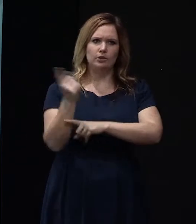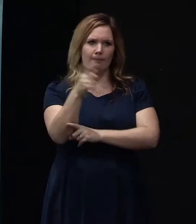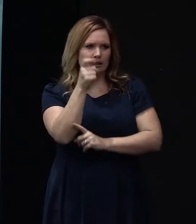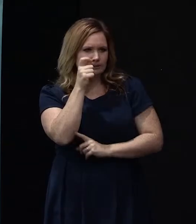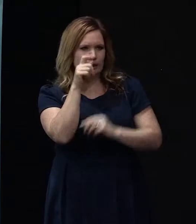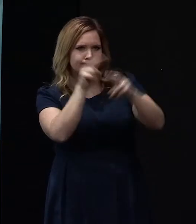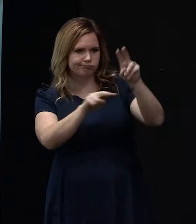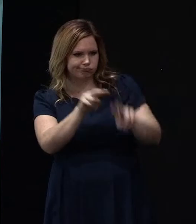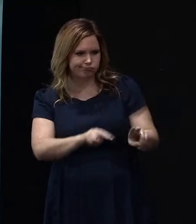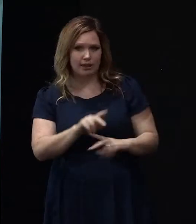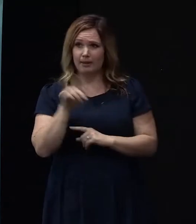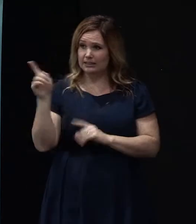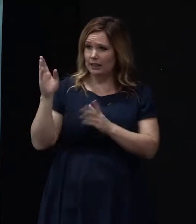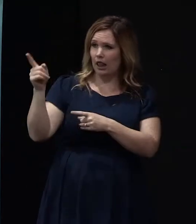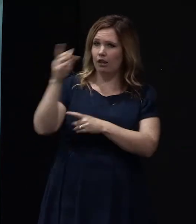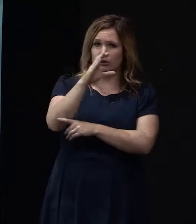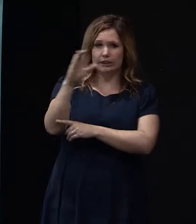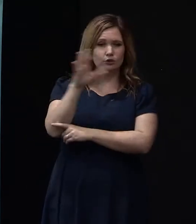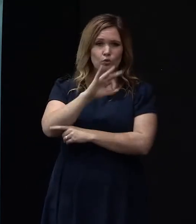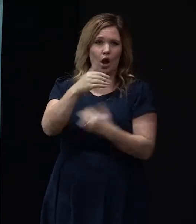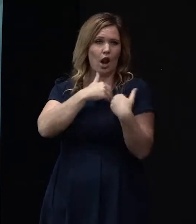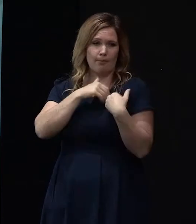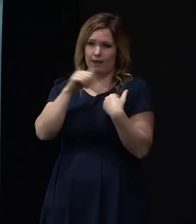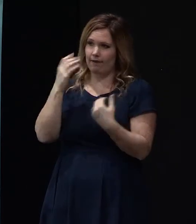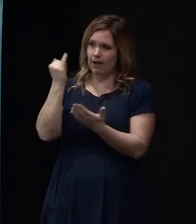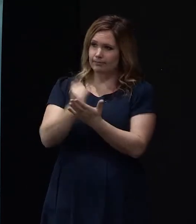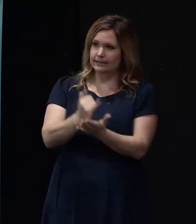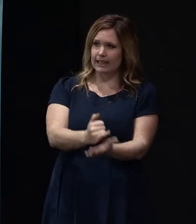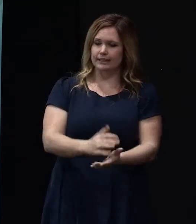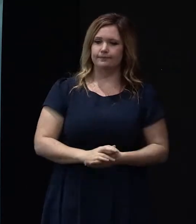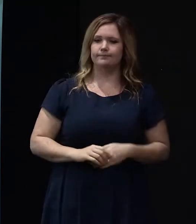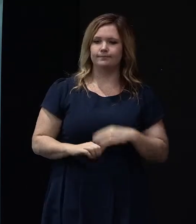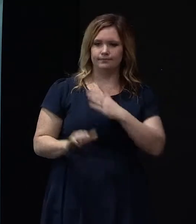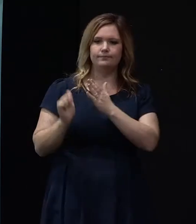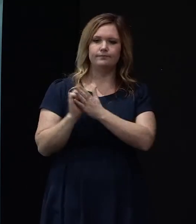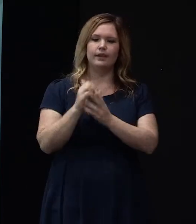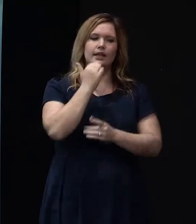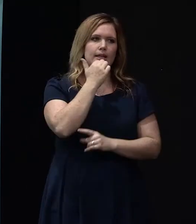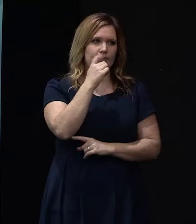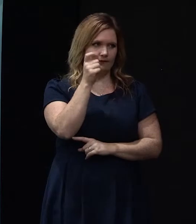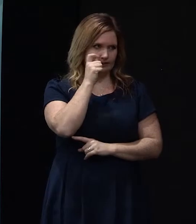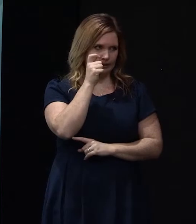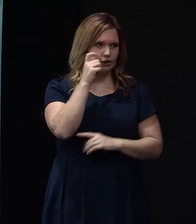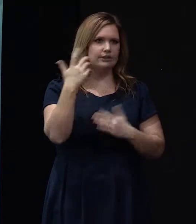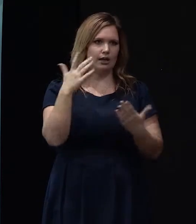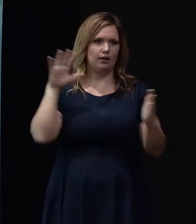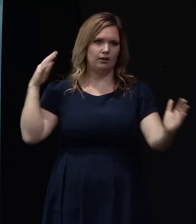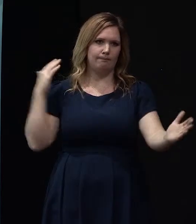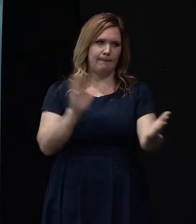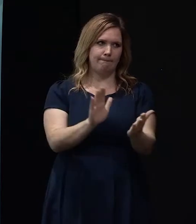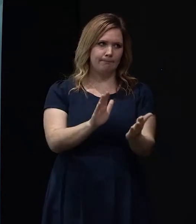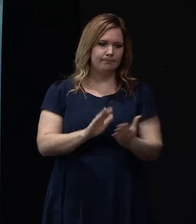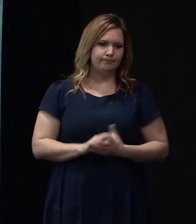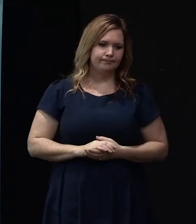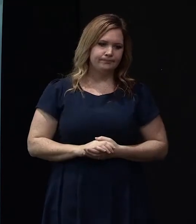still not liable if there's a mistake. That's right. The number of inspections is now being significantly reduced.